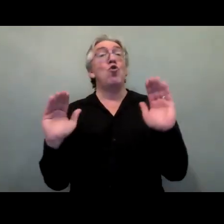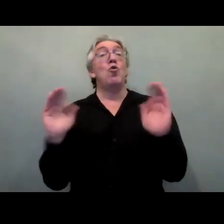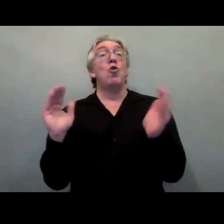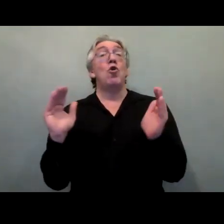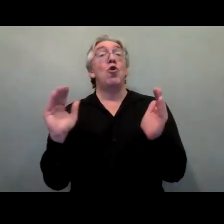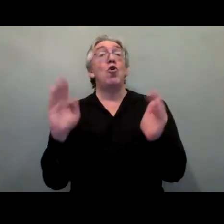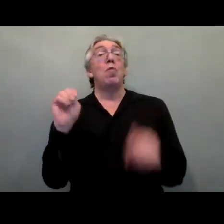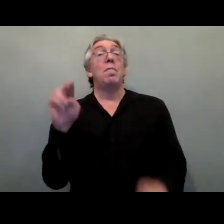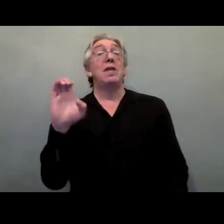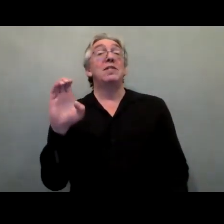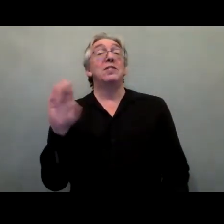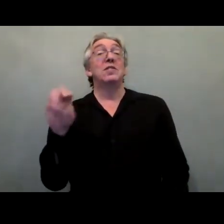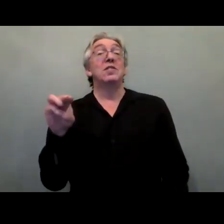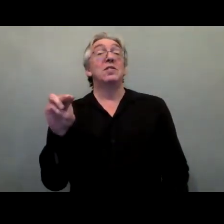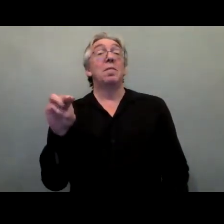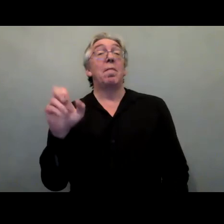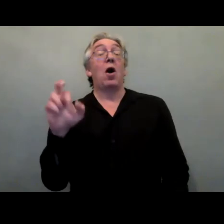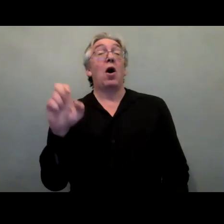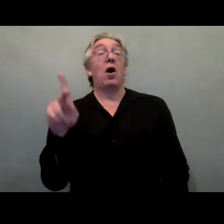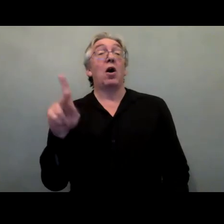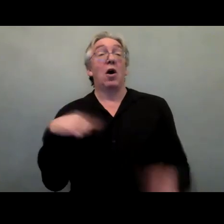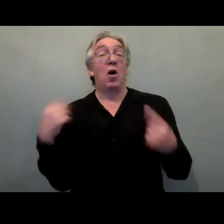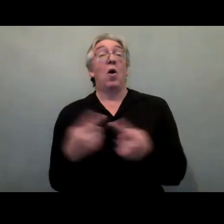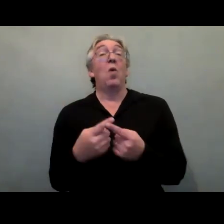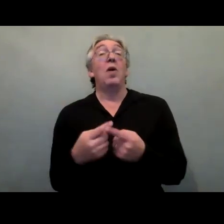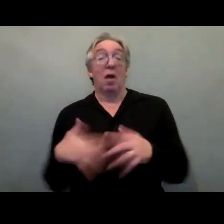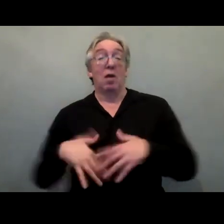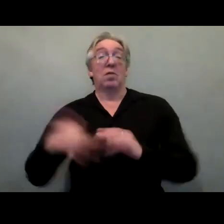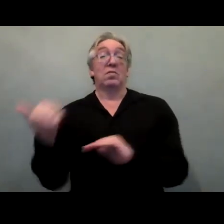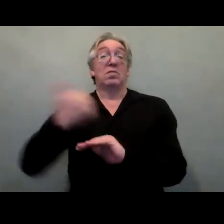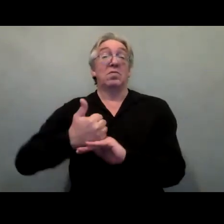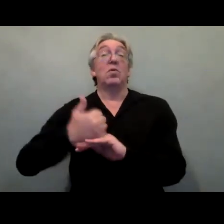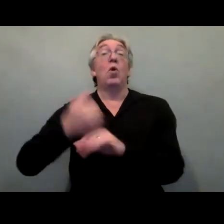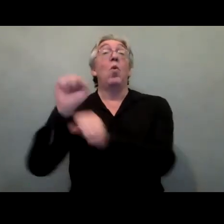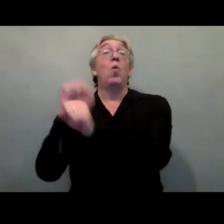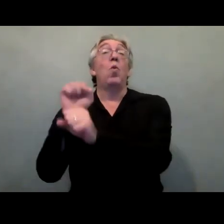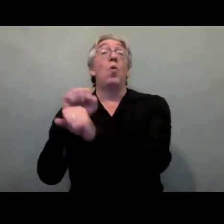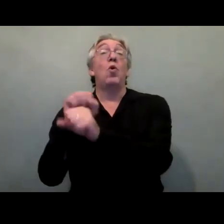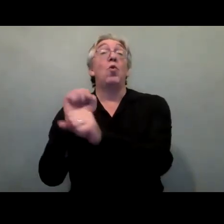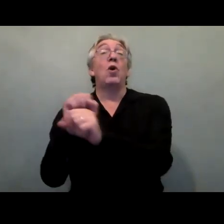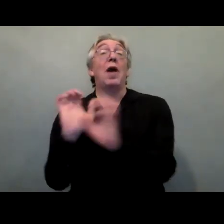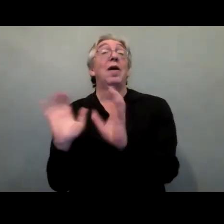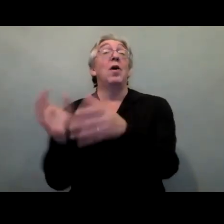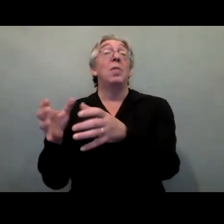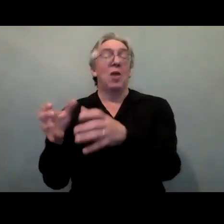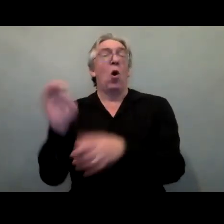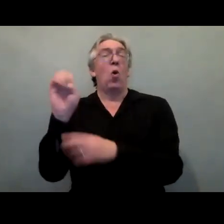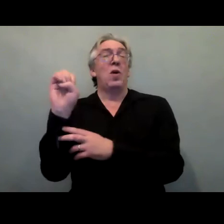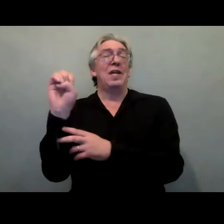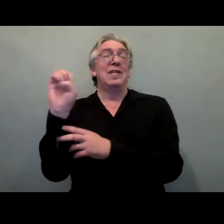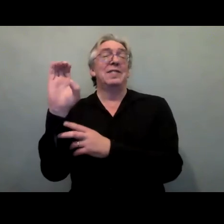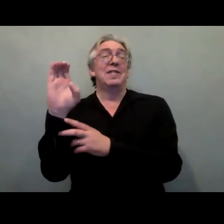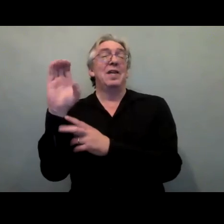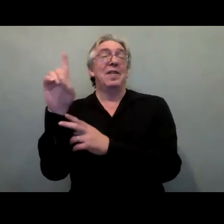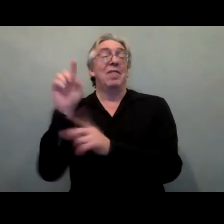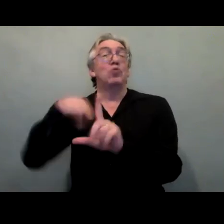OECD Development Assistant Committee's Working Party on Statistics to introduce the Disability Inclusive Spend Marker.